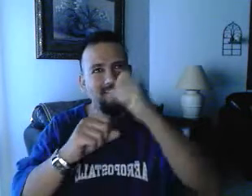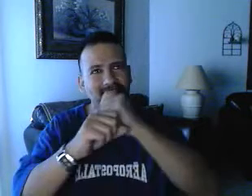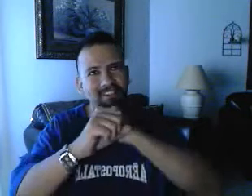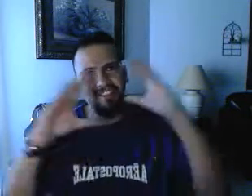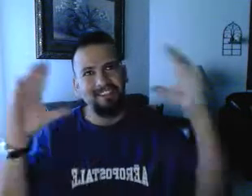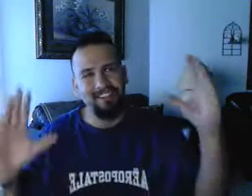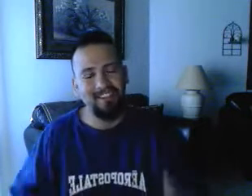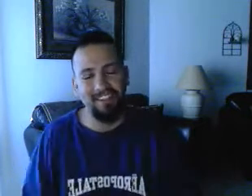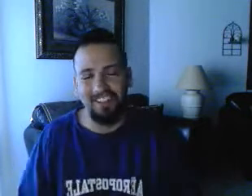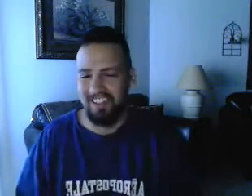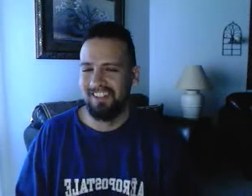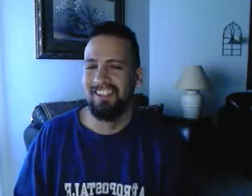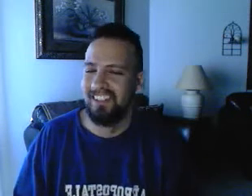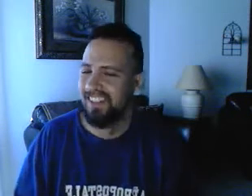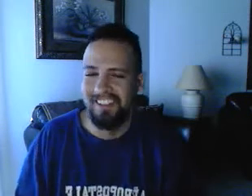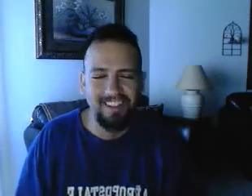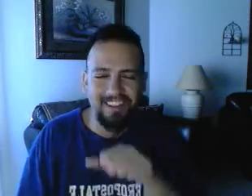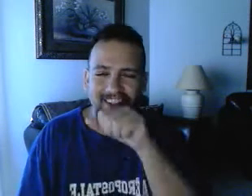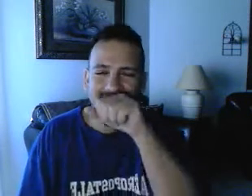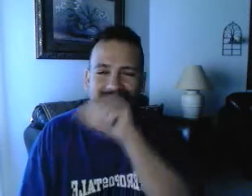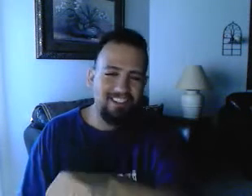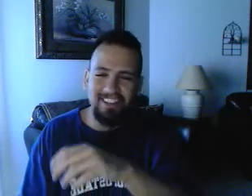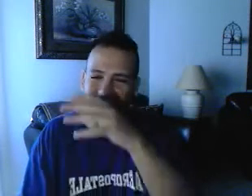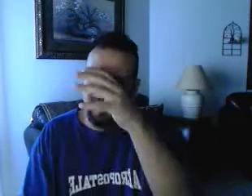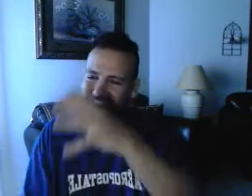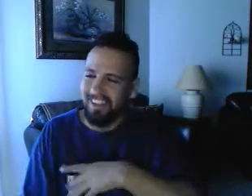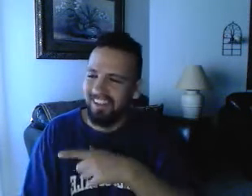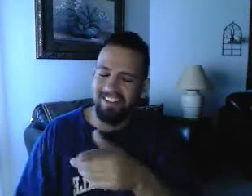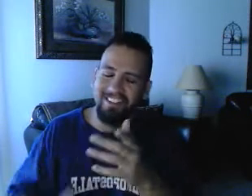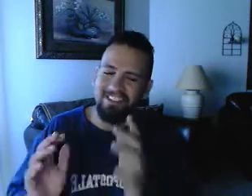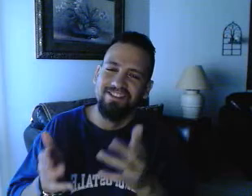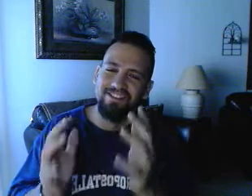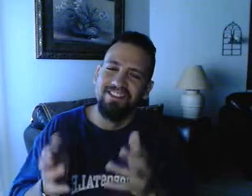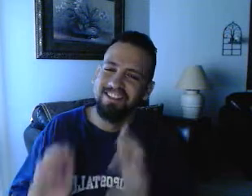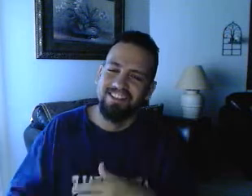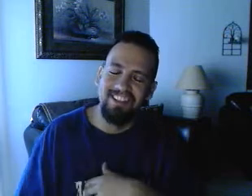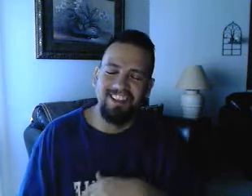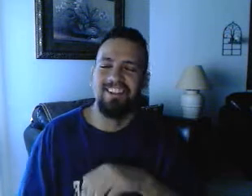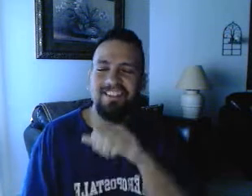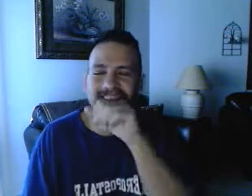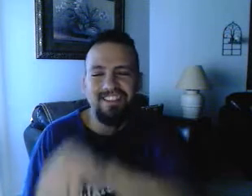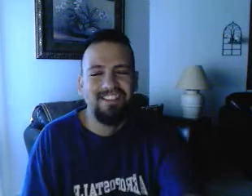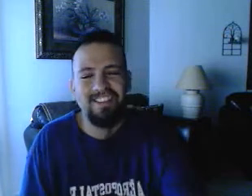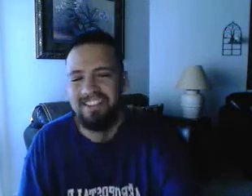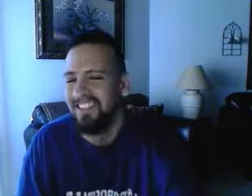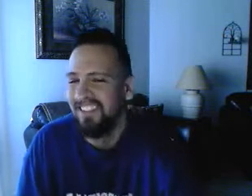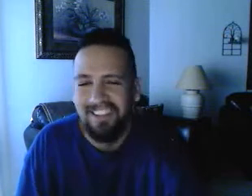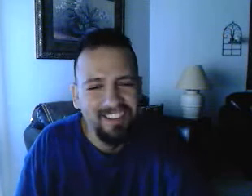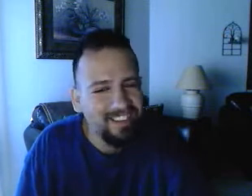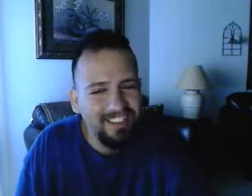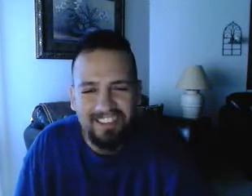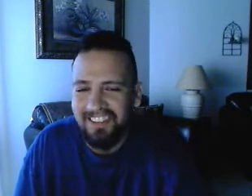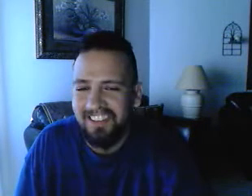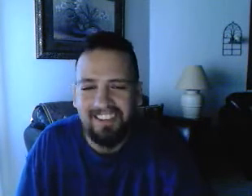3rd.